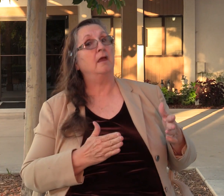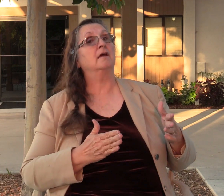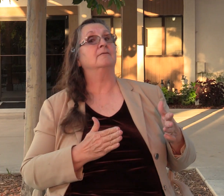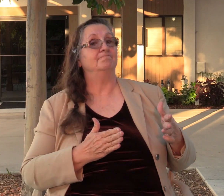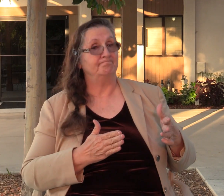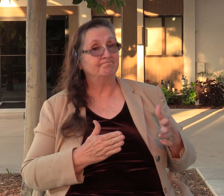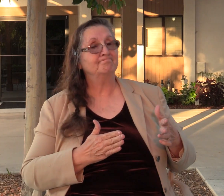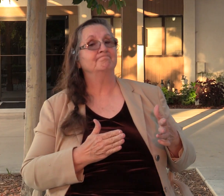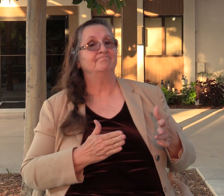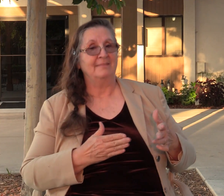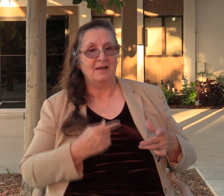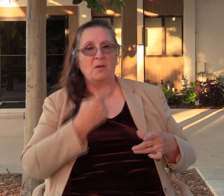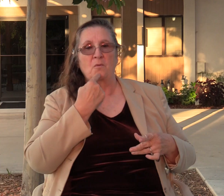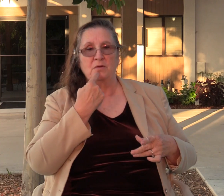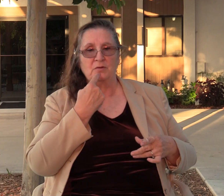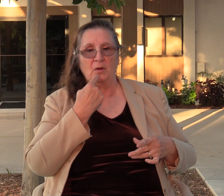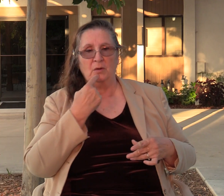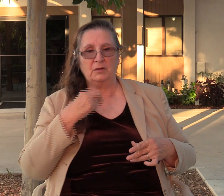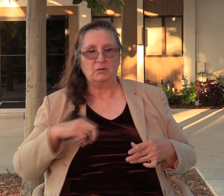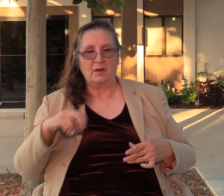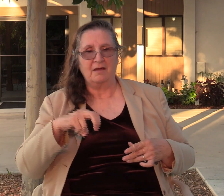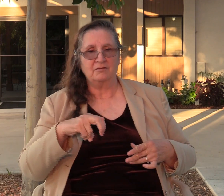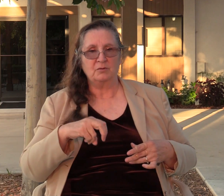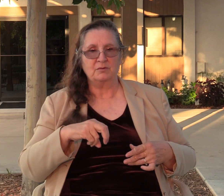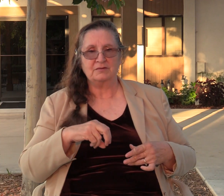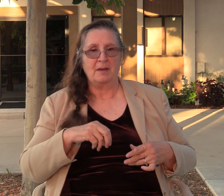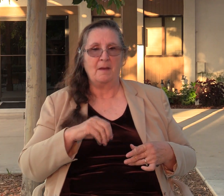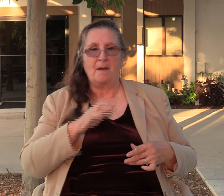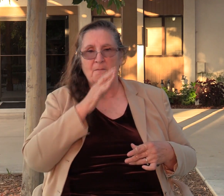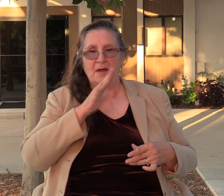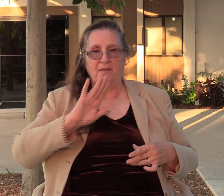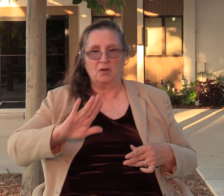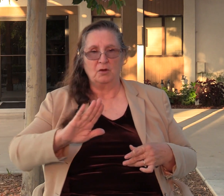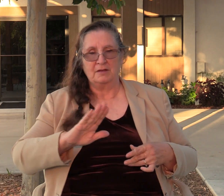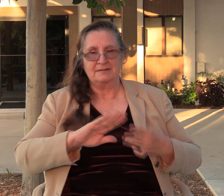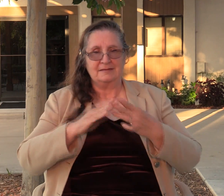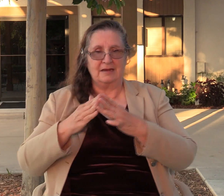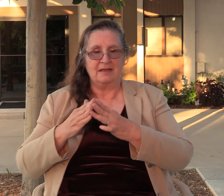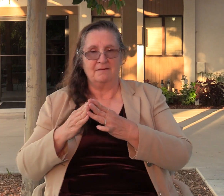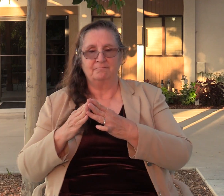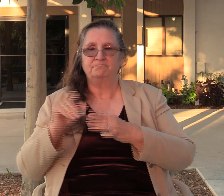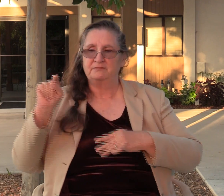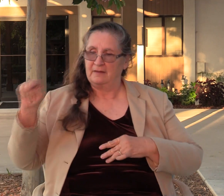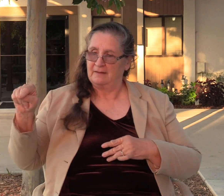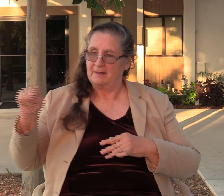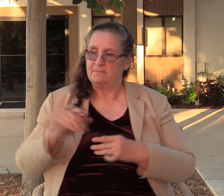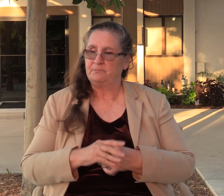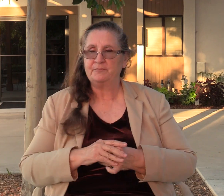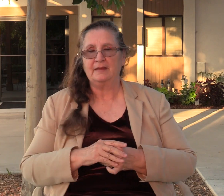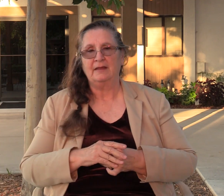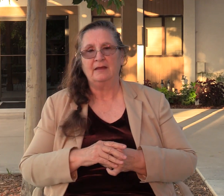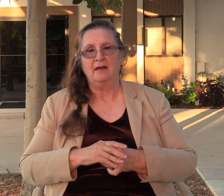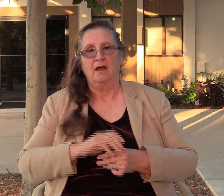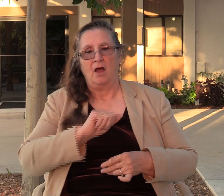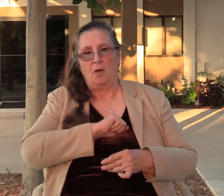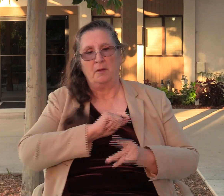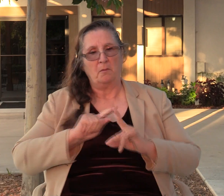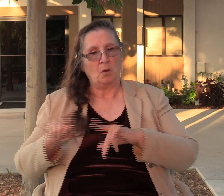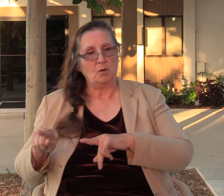We're told that he travels to his mother's city, the city of Shechem. And so Abimelech goes there, but not to visit